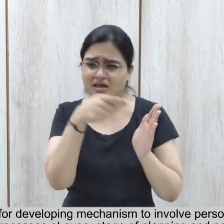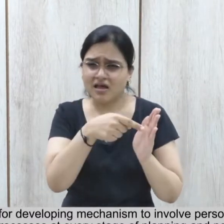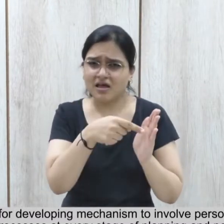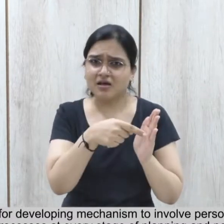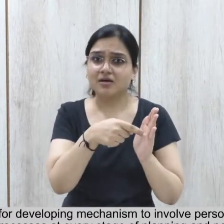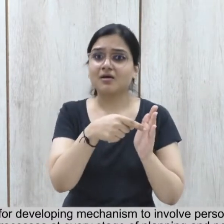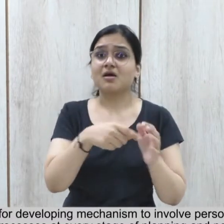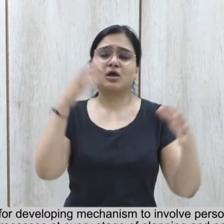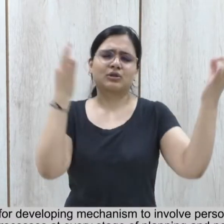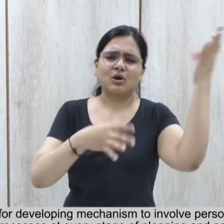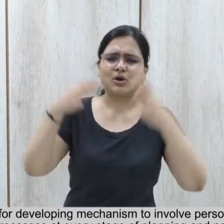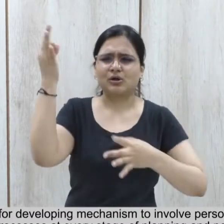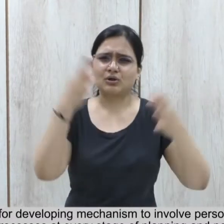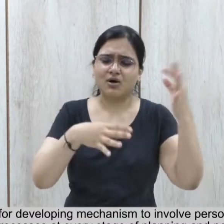to involve persons with disabilities